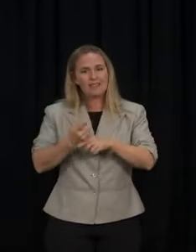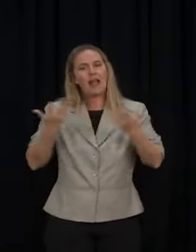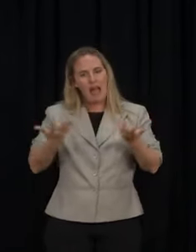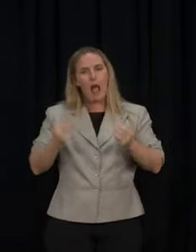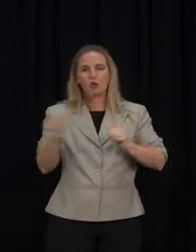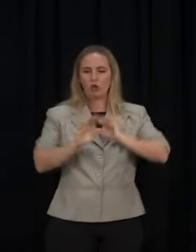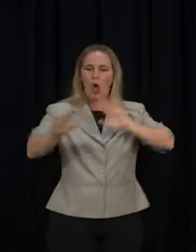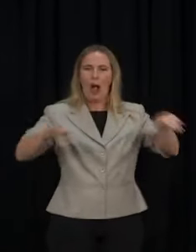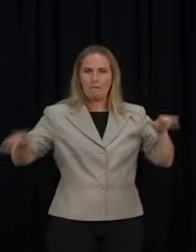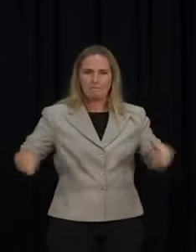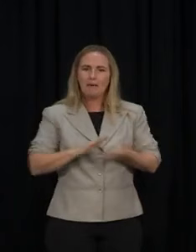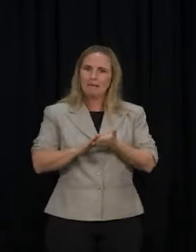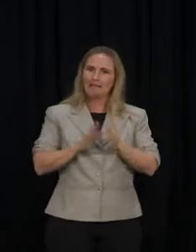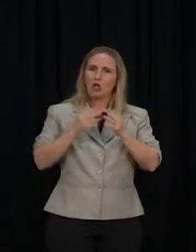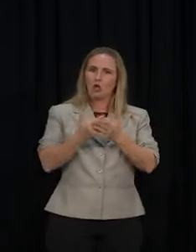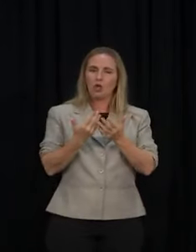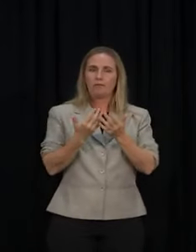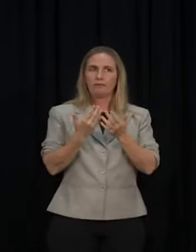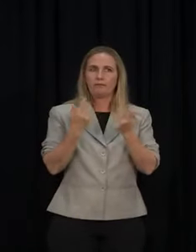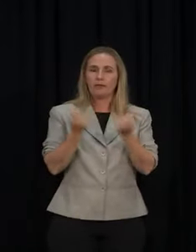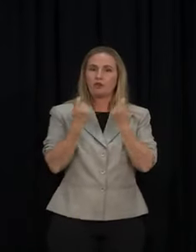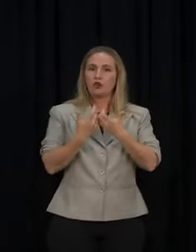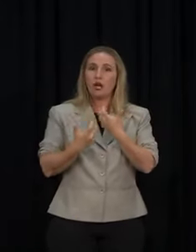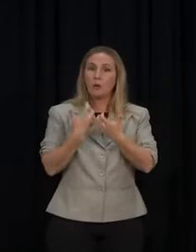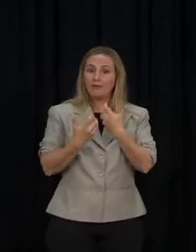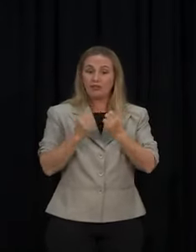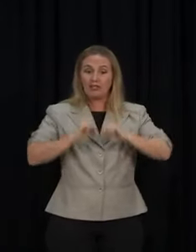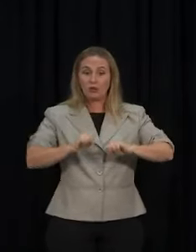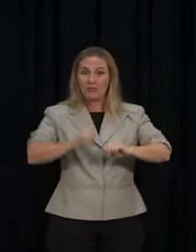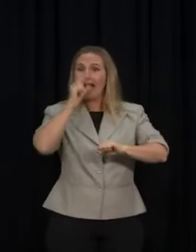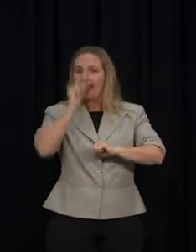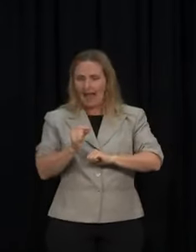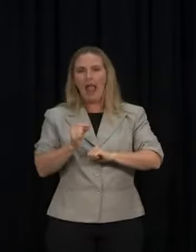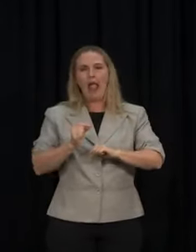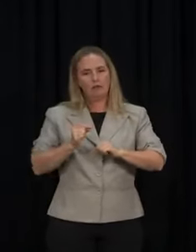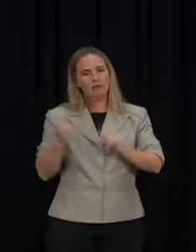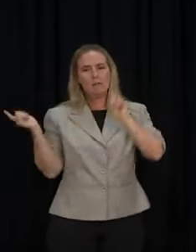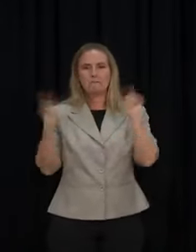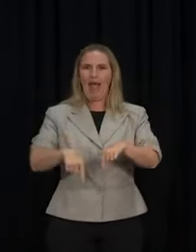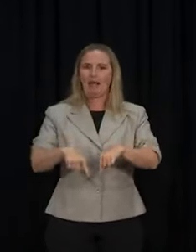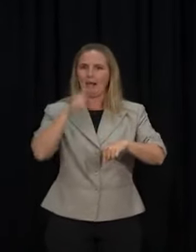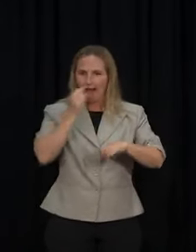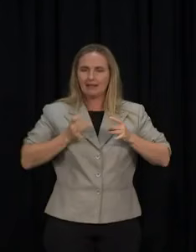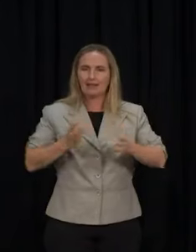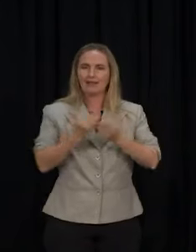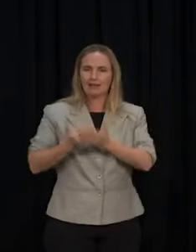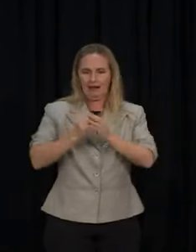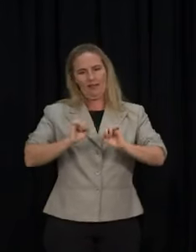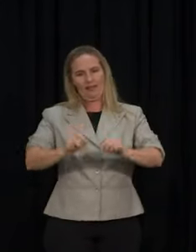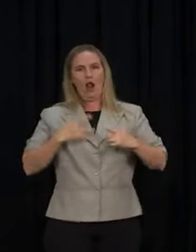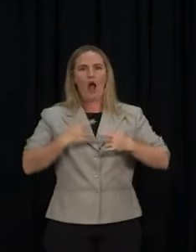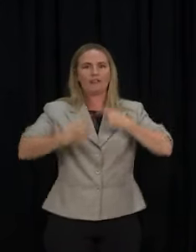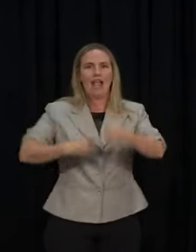get on with their lives. The university ultimately has to make the decisions that it makes around the safety of the people who are